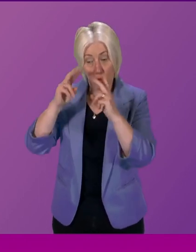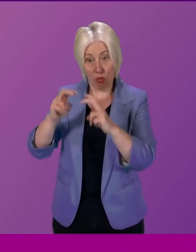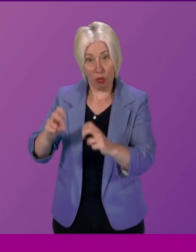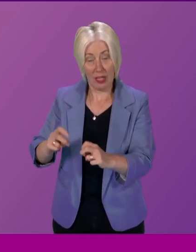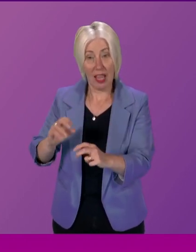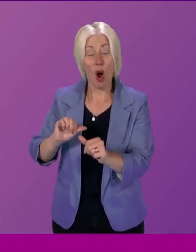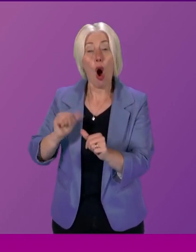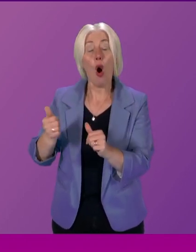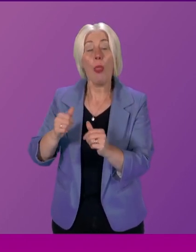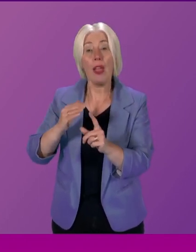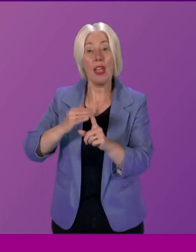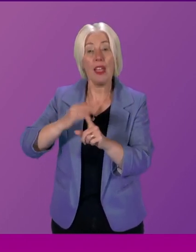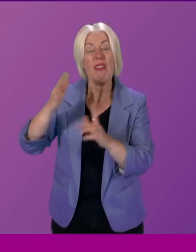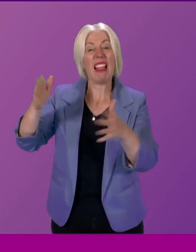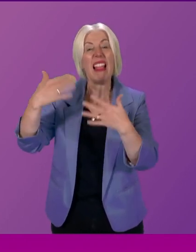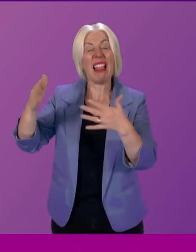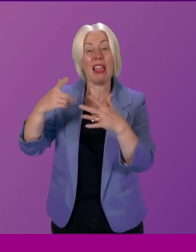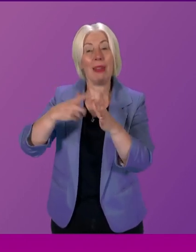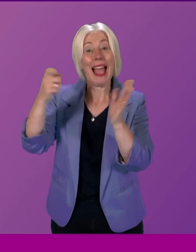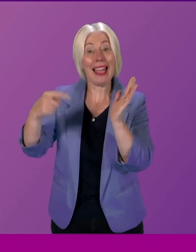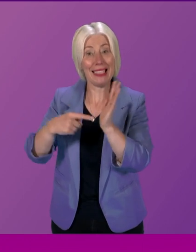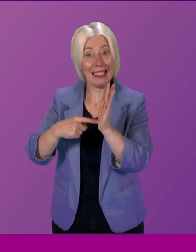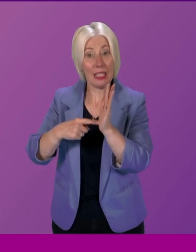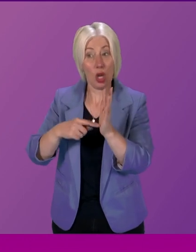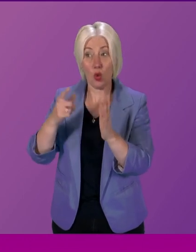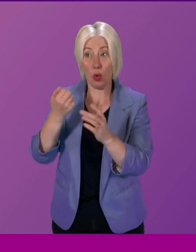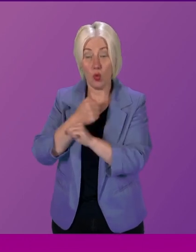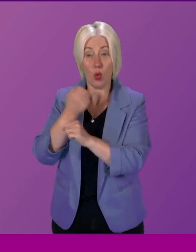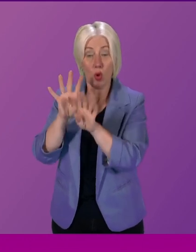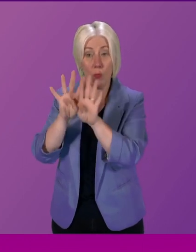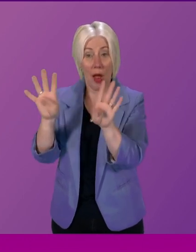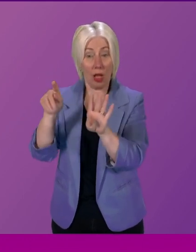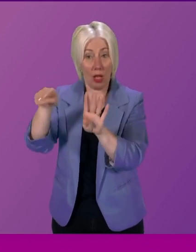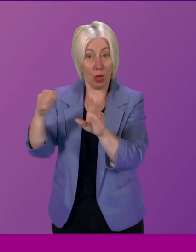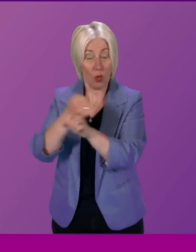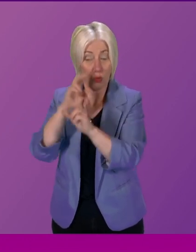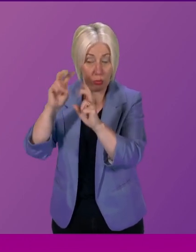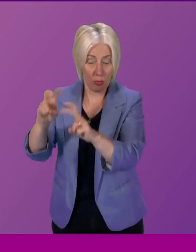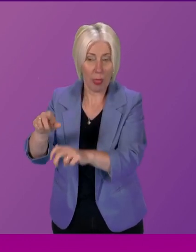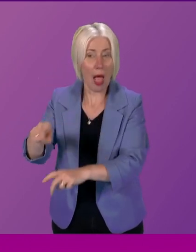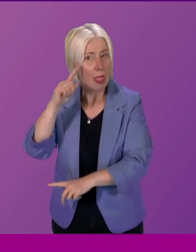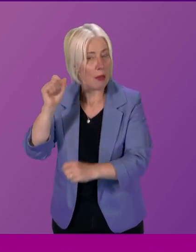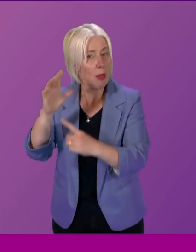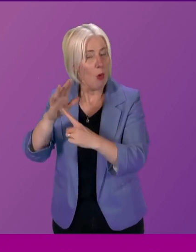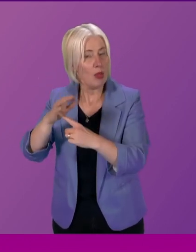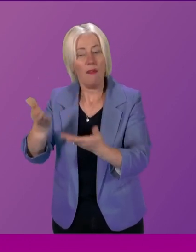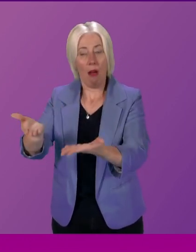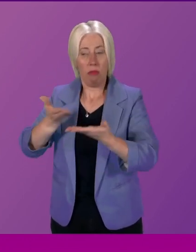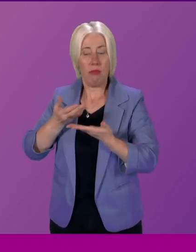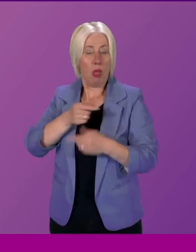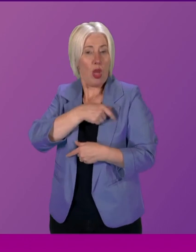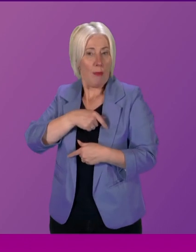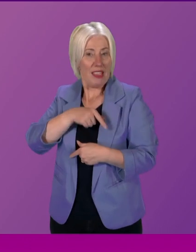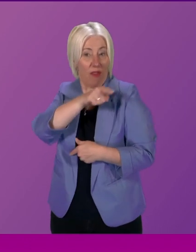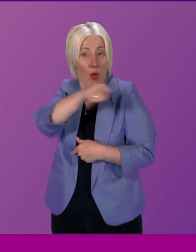2009 and I think it's really important and I think it will be an important way for the committee to hear what people think